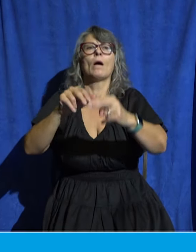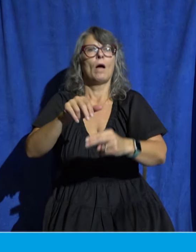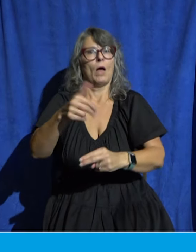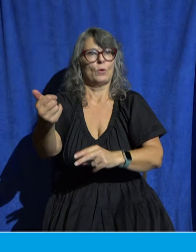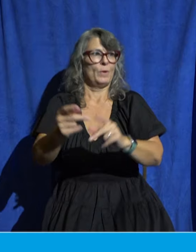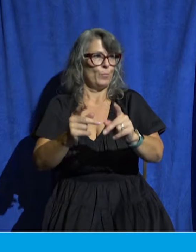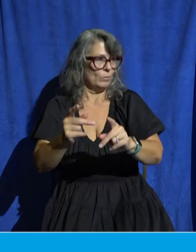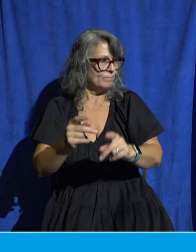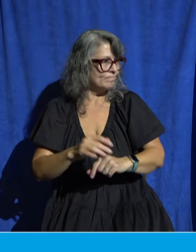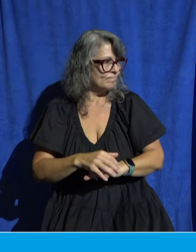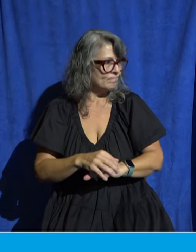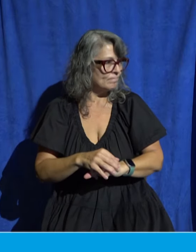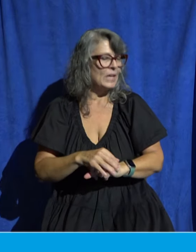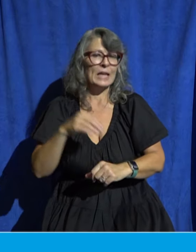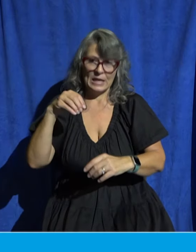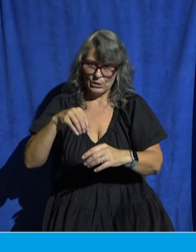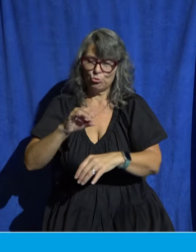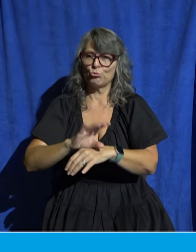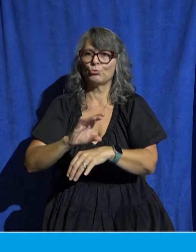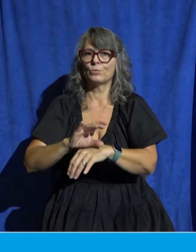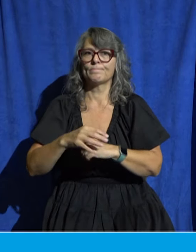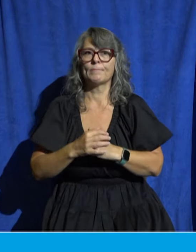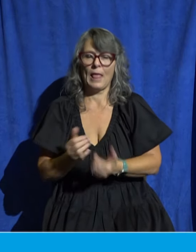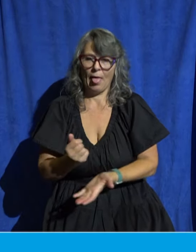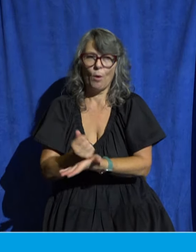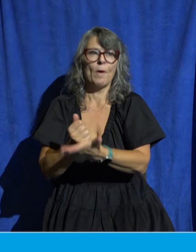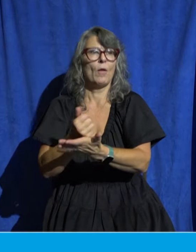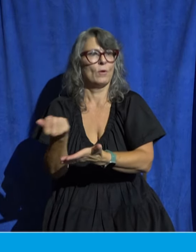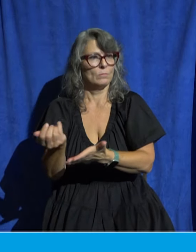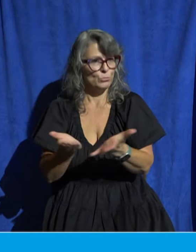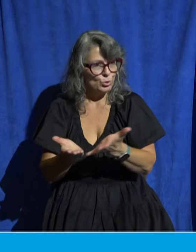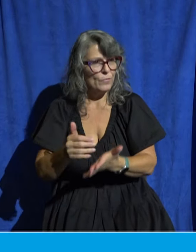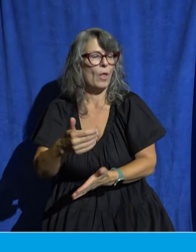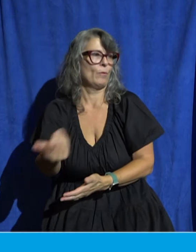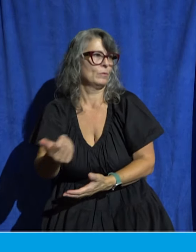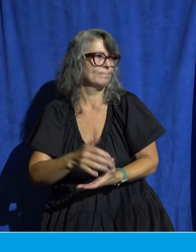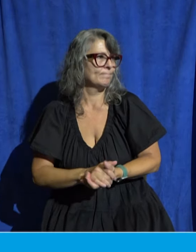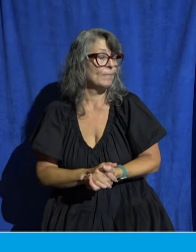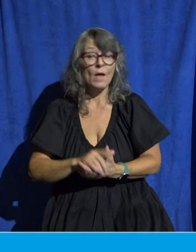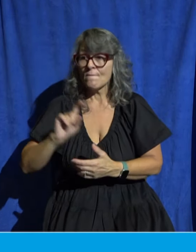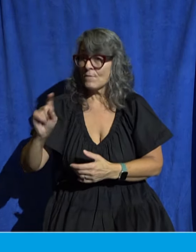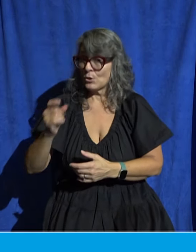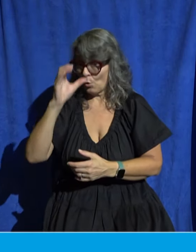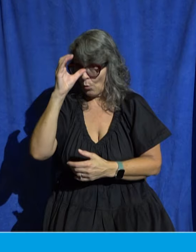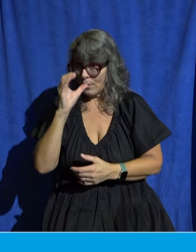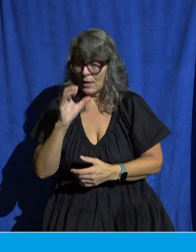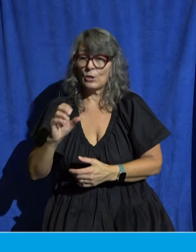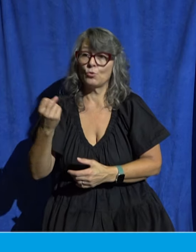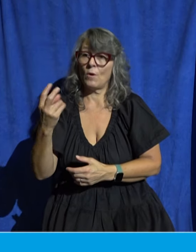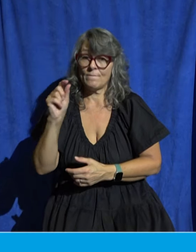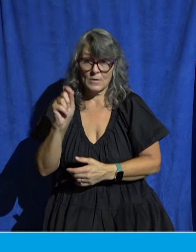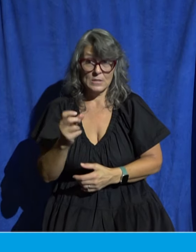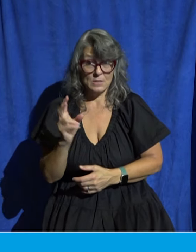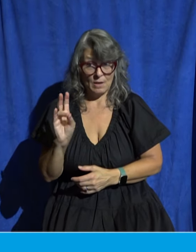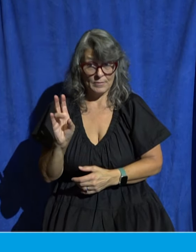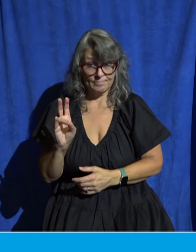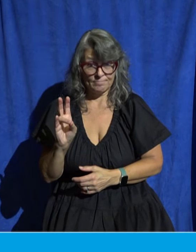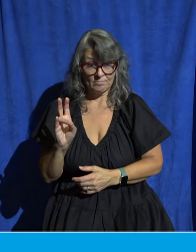clear from the passage that we read earlier in 1 Corinthians listen to 1 Corinthians 12 verse 7 it says to each is given the manifestation of the